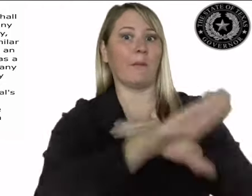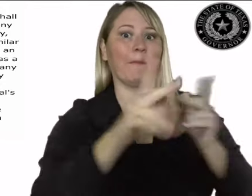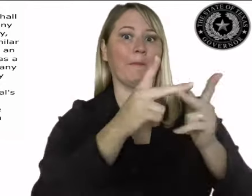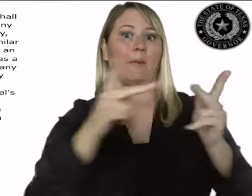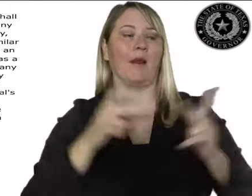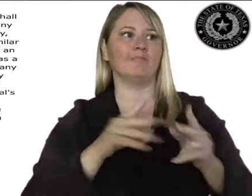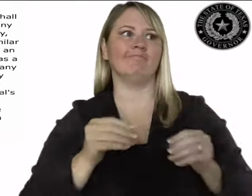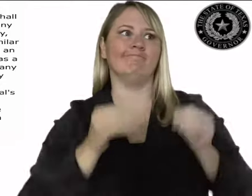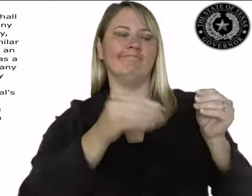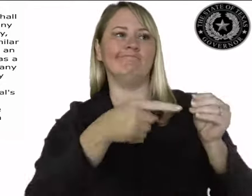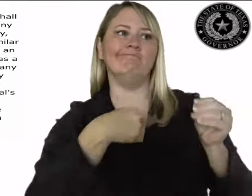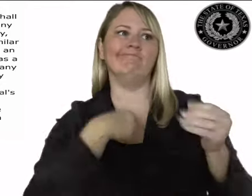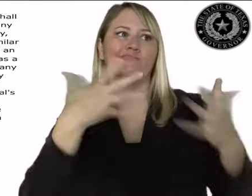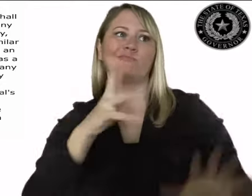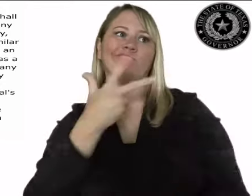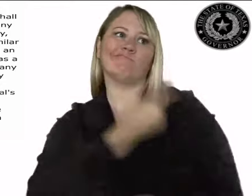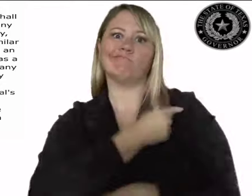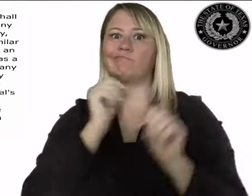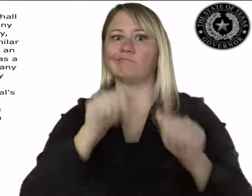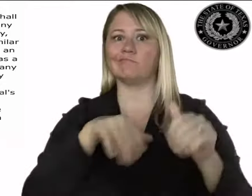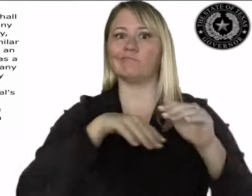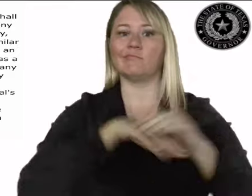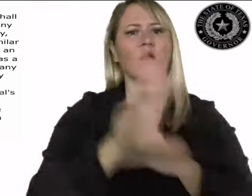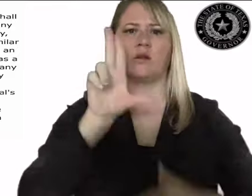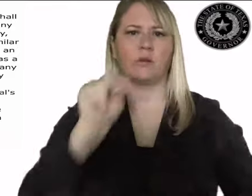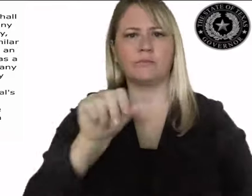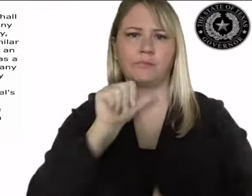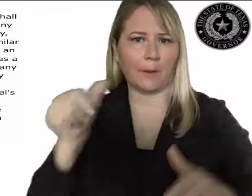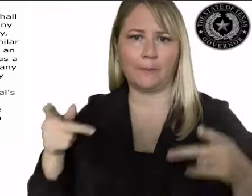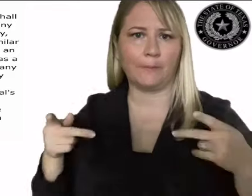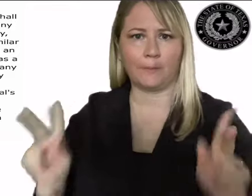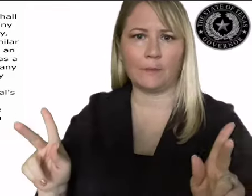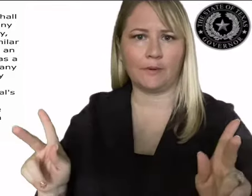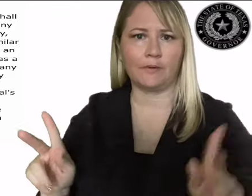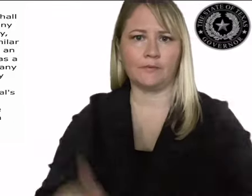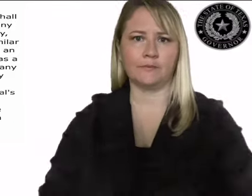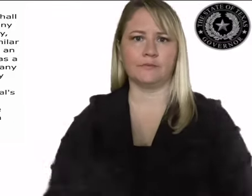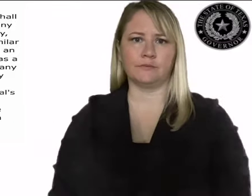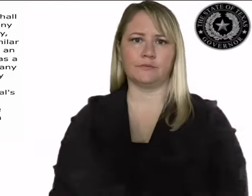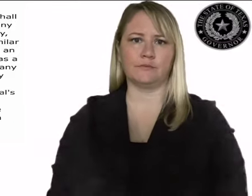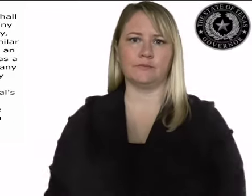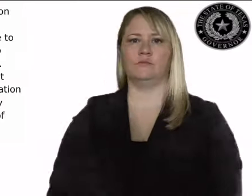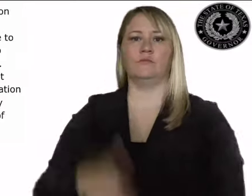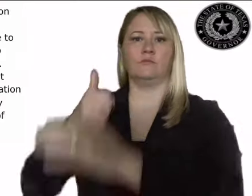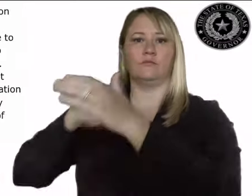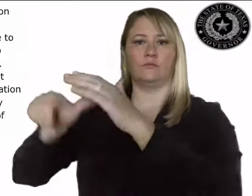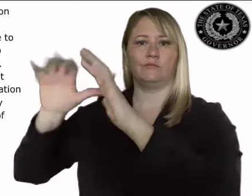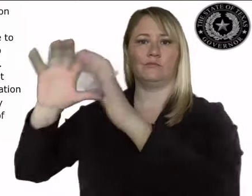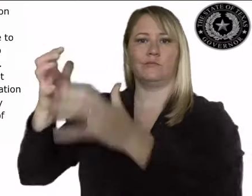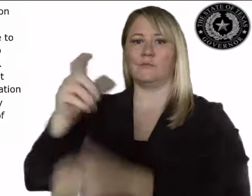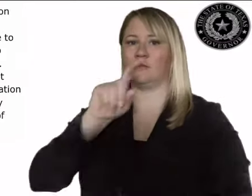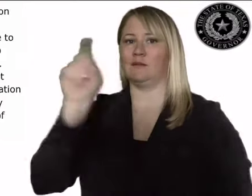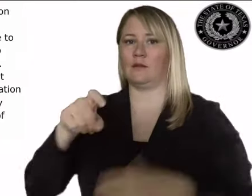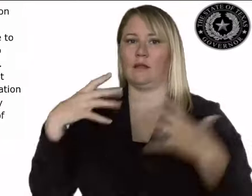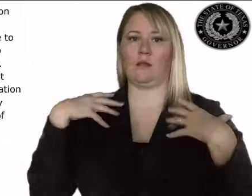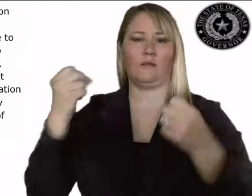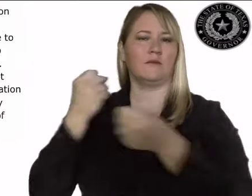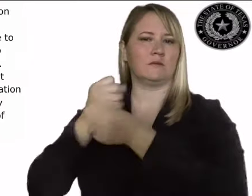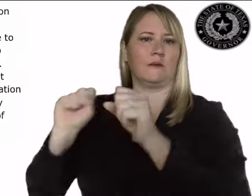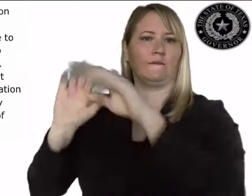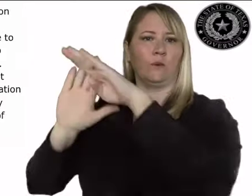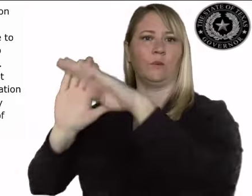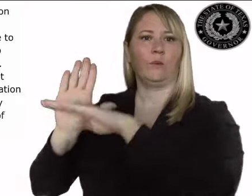regarding the individual's vaccination status for any COVID-19 vaccine administered under an emergency use authorization.